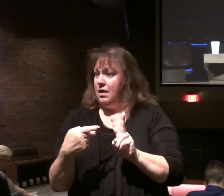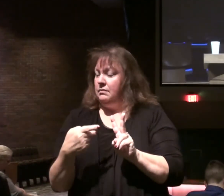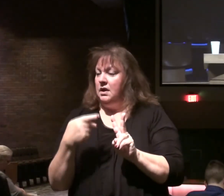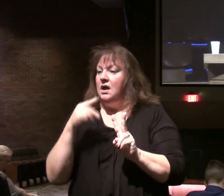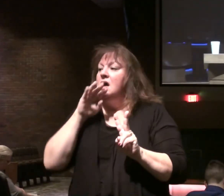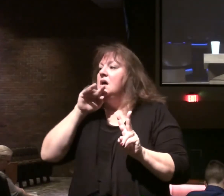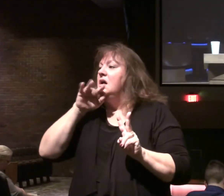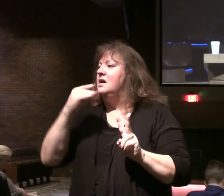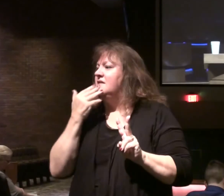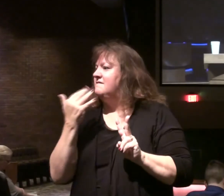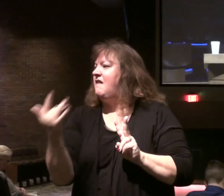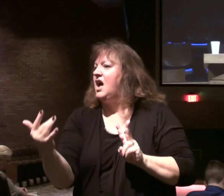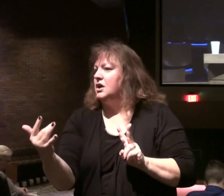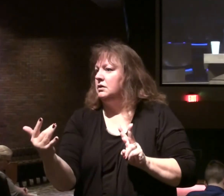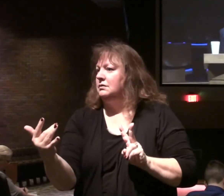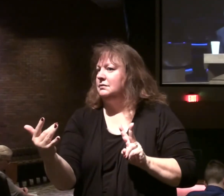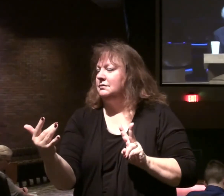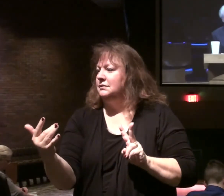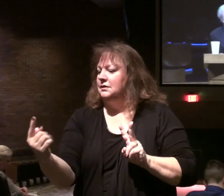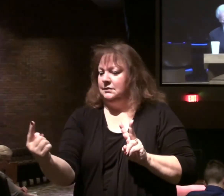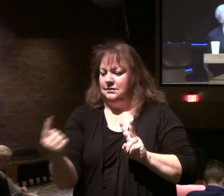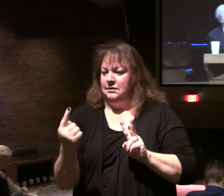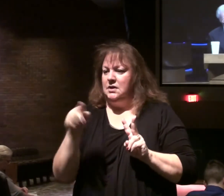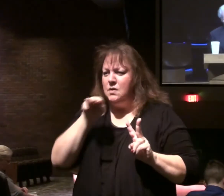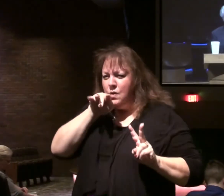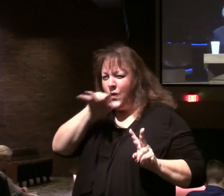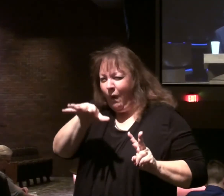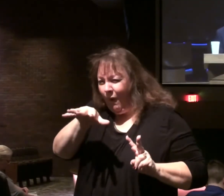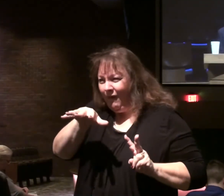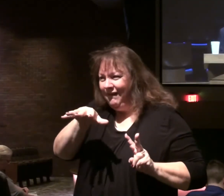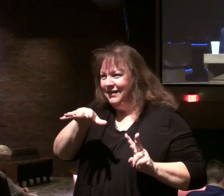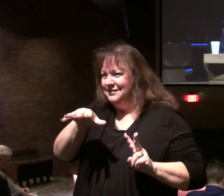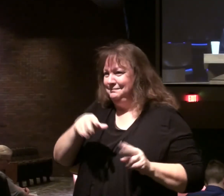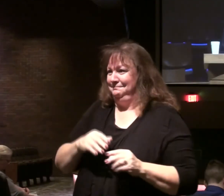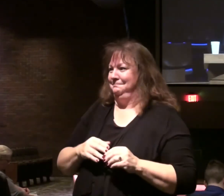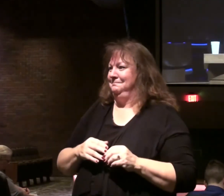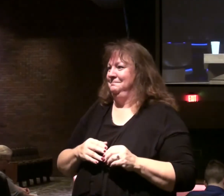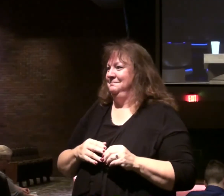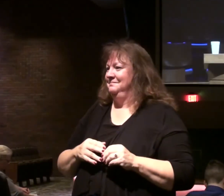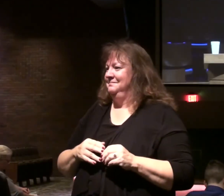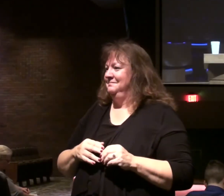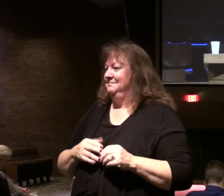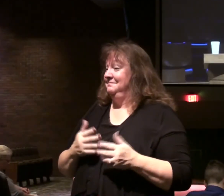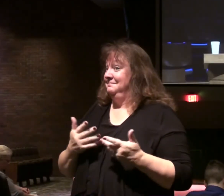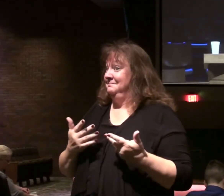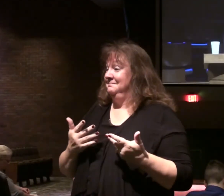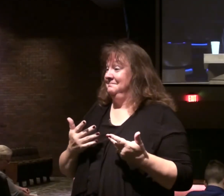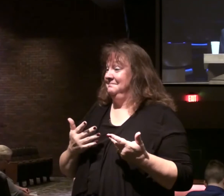if anyone. Wants to harm them. They must be killed. In this. Way. So.